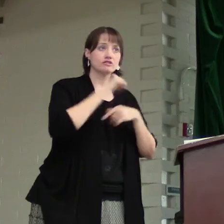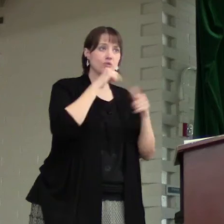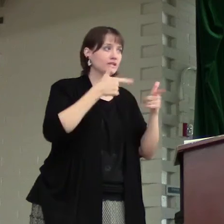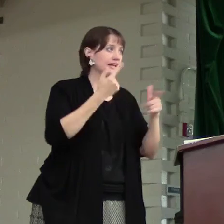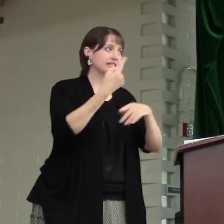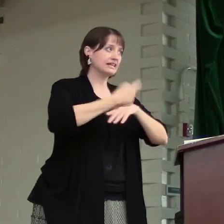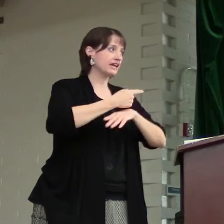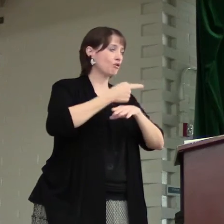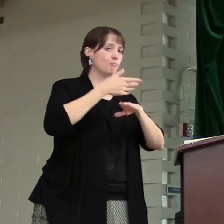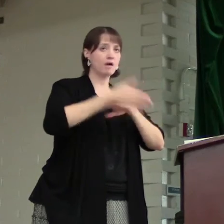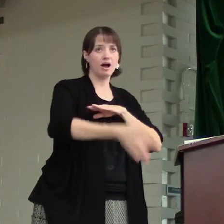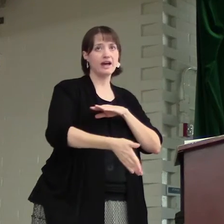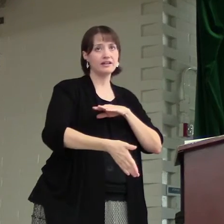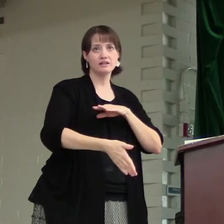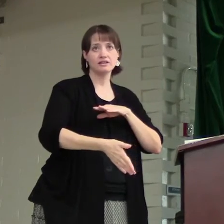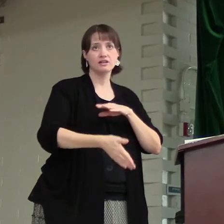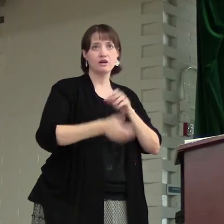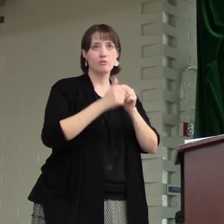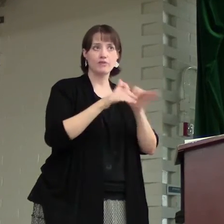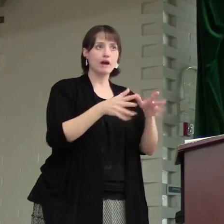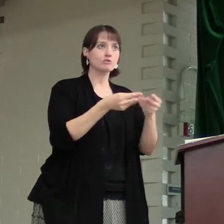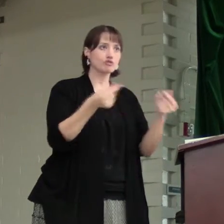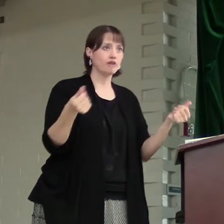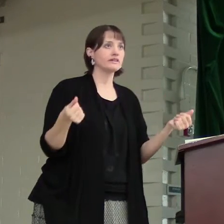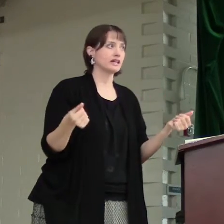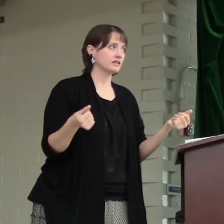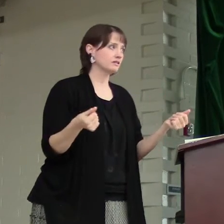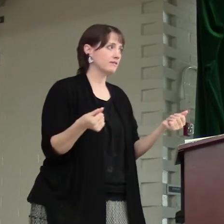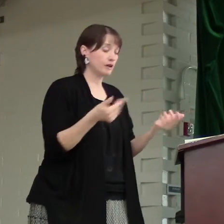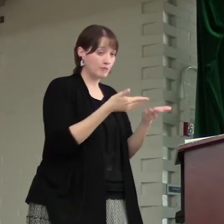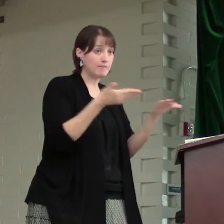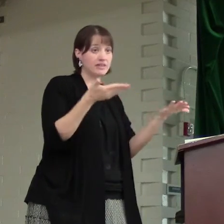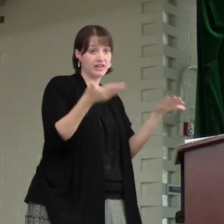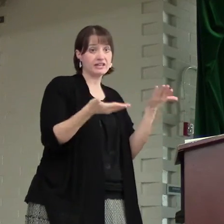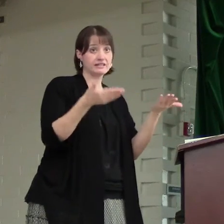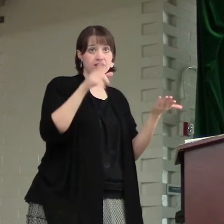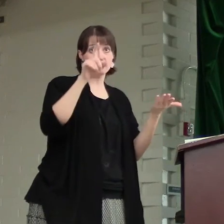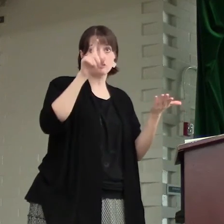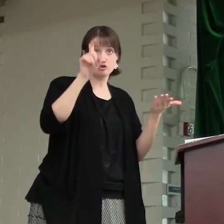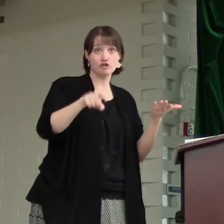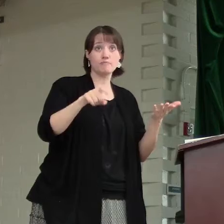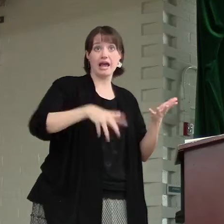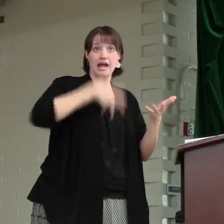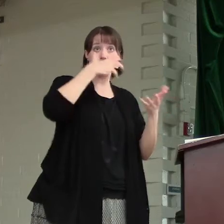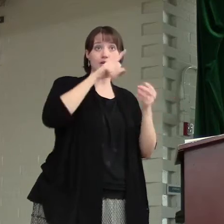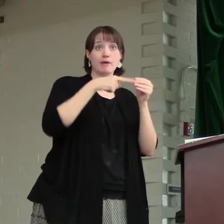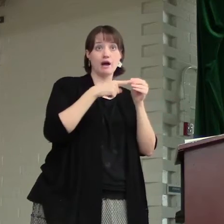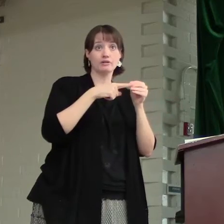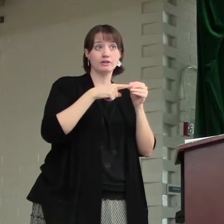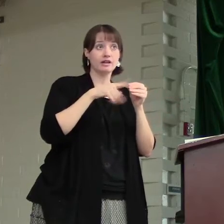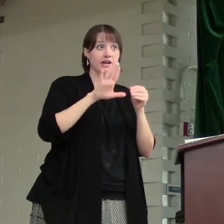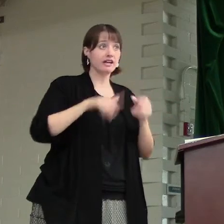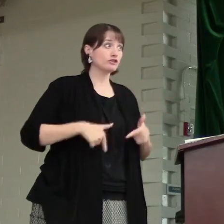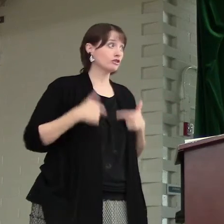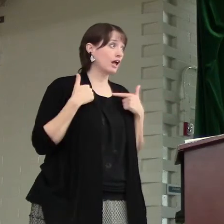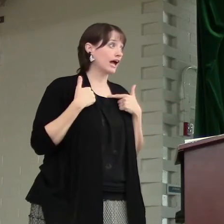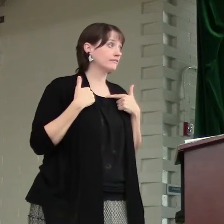Don't let a day go by without resolving it. There may be things that you should be angry about in your life,